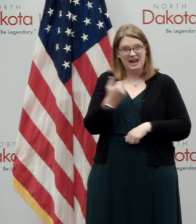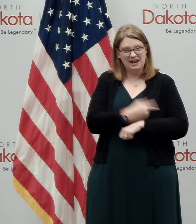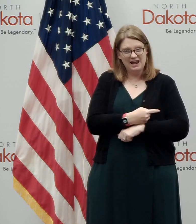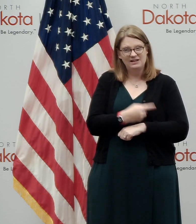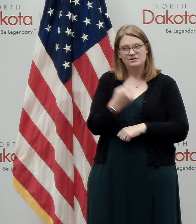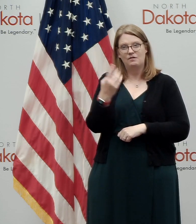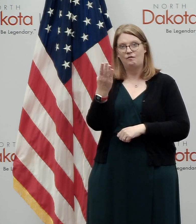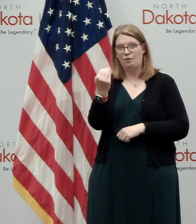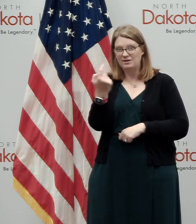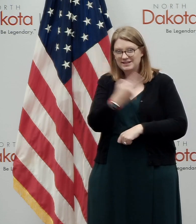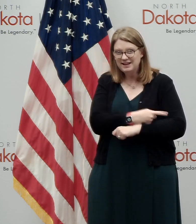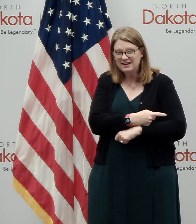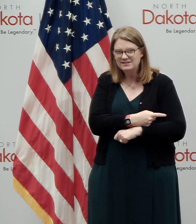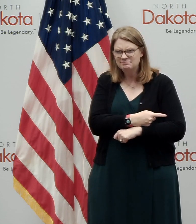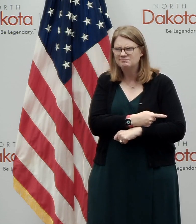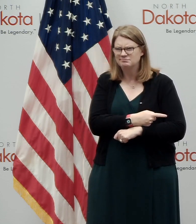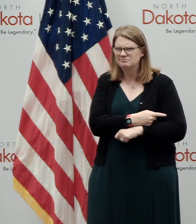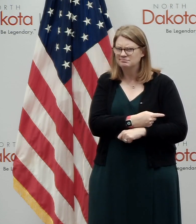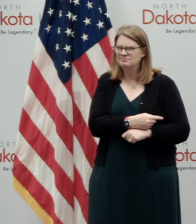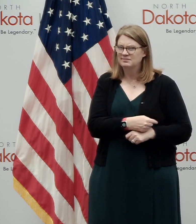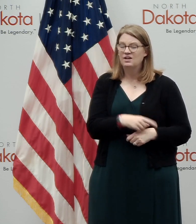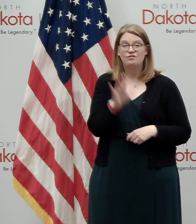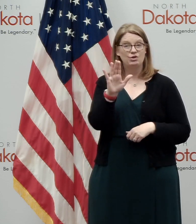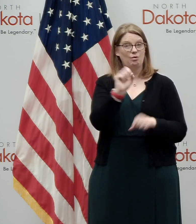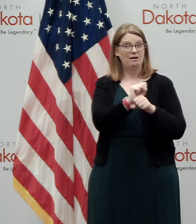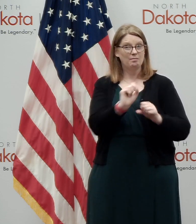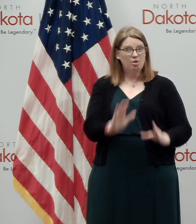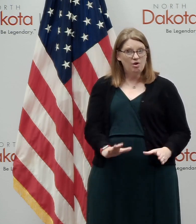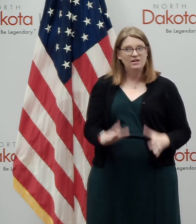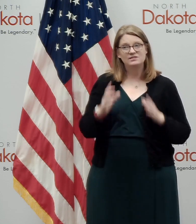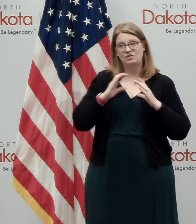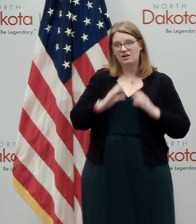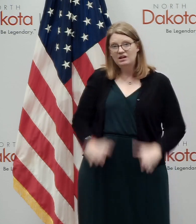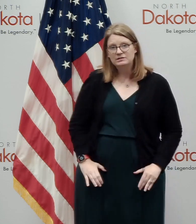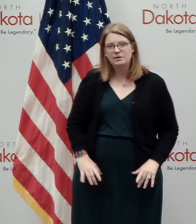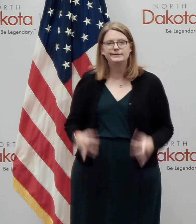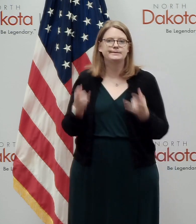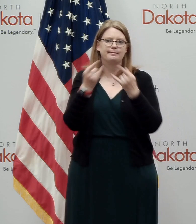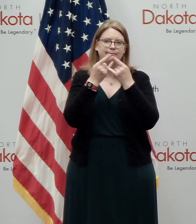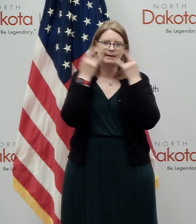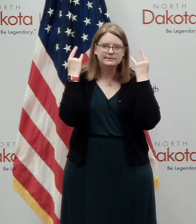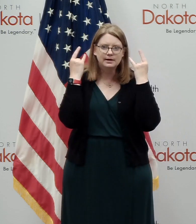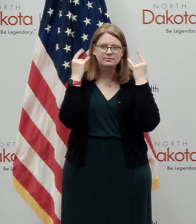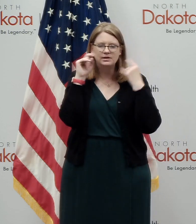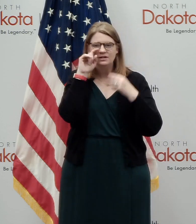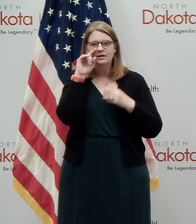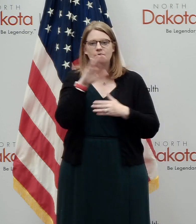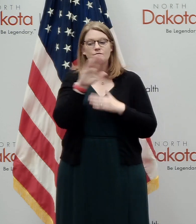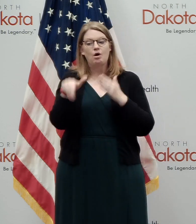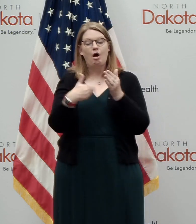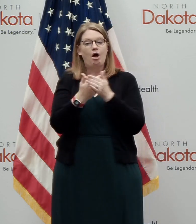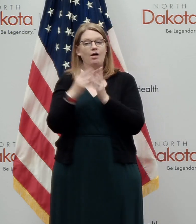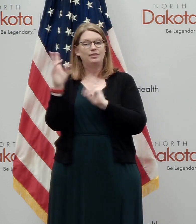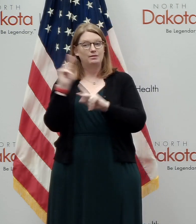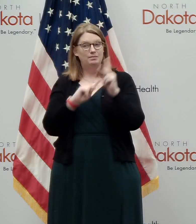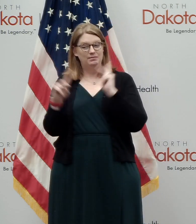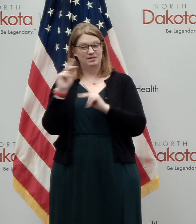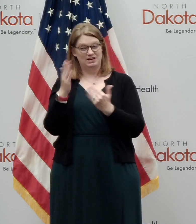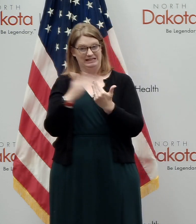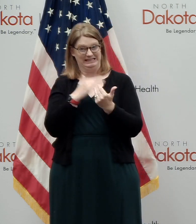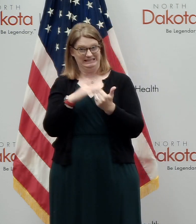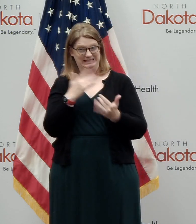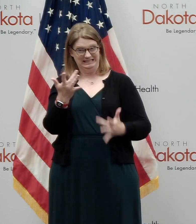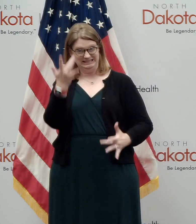So again, this is a, a great thing for your employees, a great thing for your customers and a great thing for all the vulnerable around the state